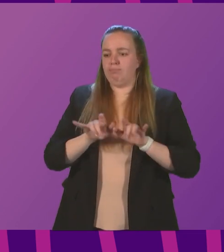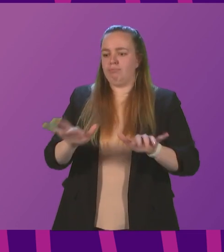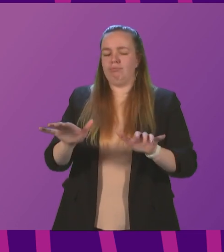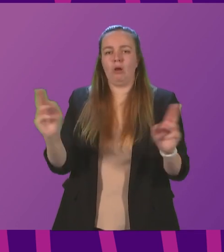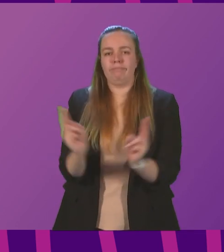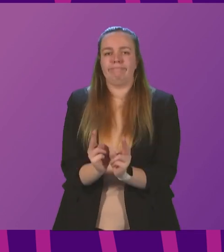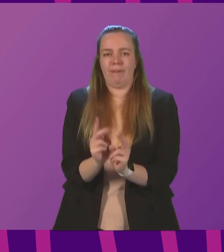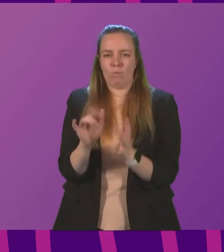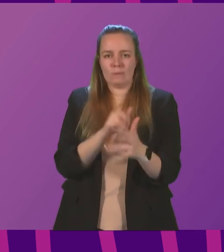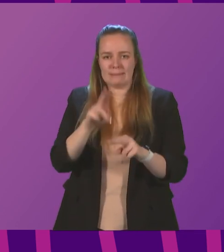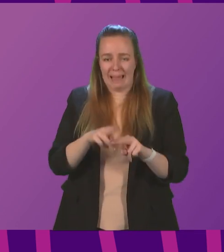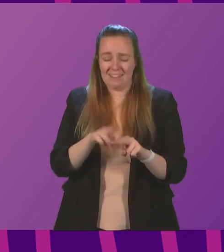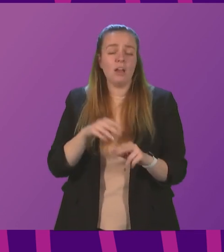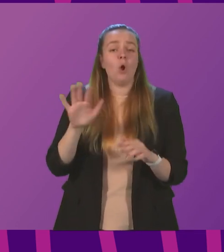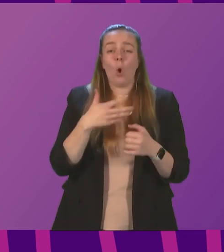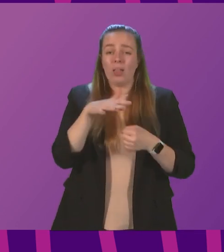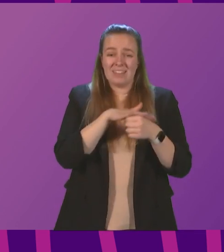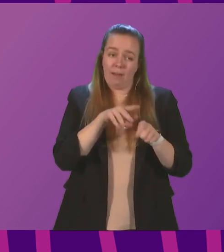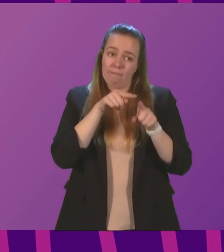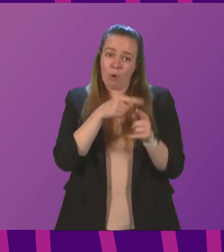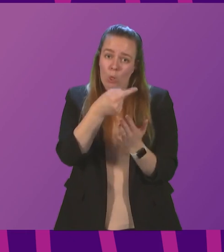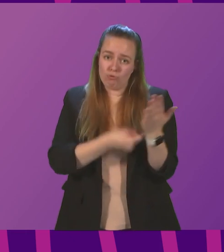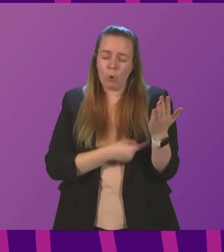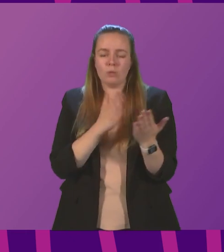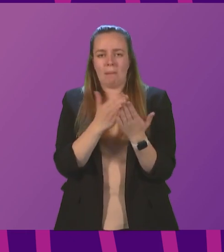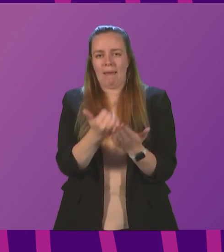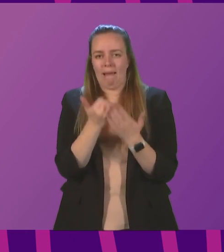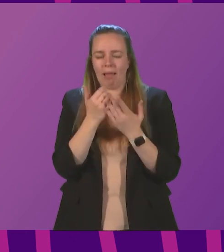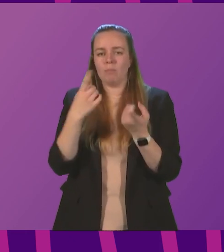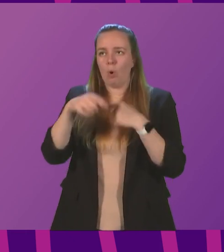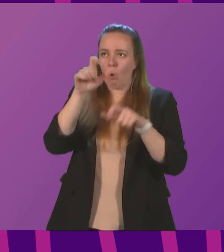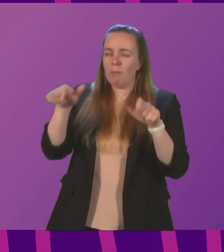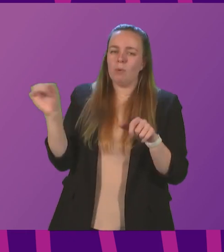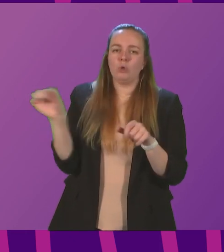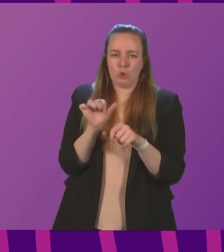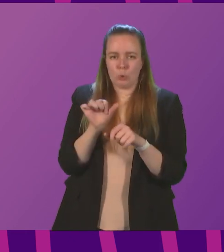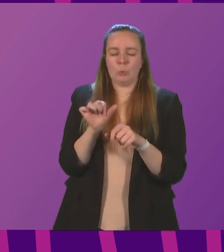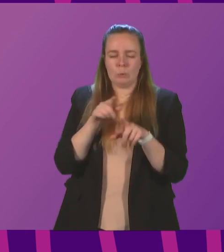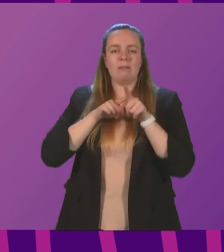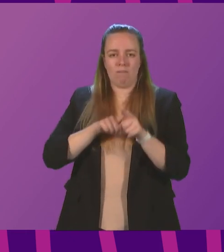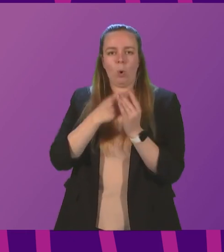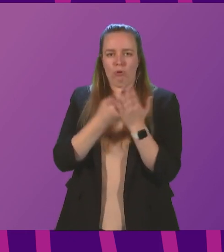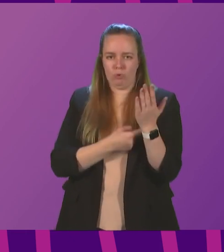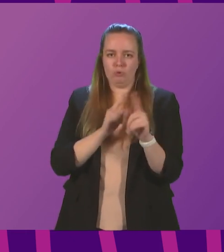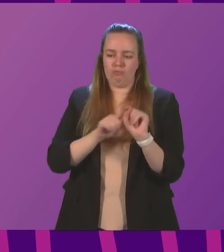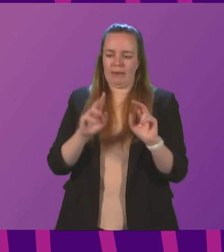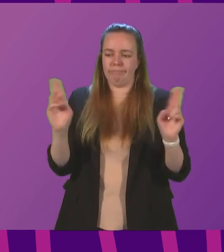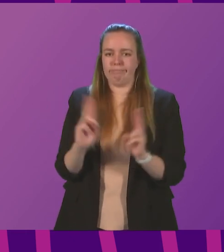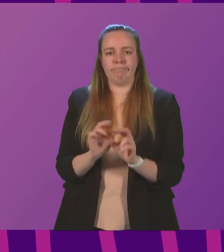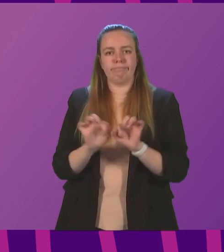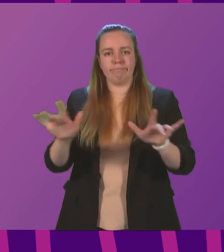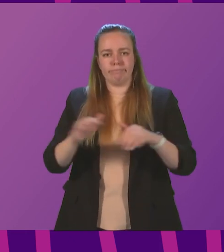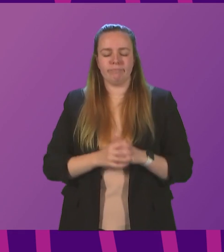In all settings, though, adherence to mitigations does make a difference and everyone has a part to play in continuing to minimise transmission.